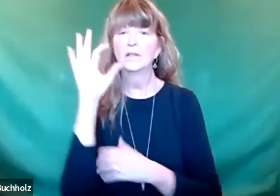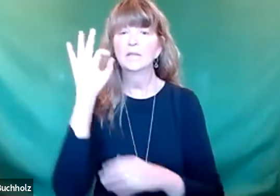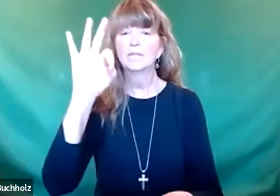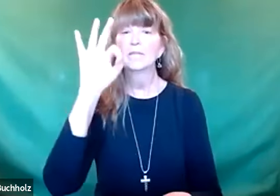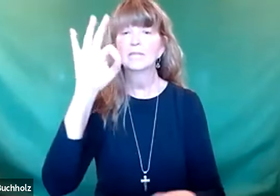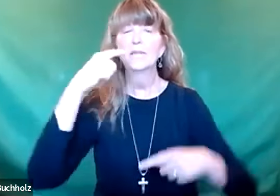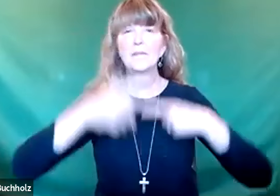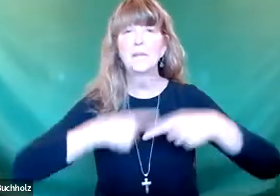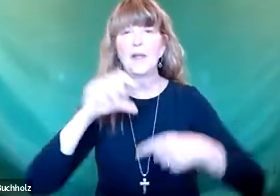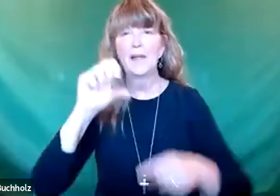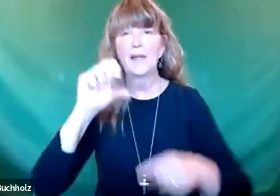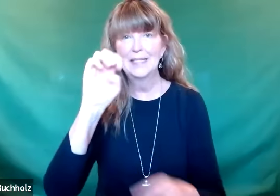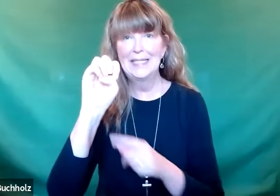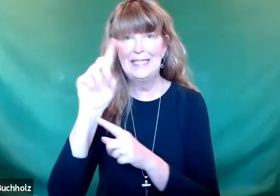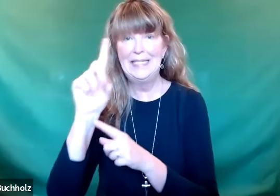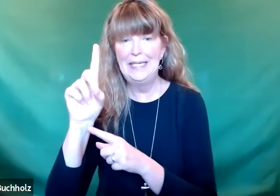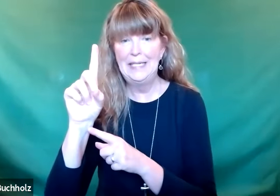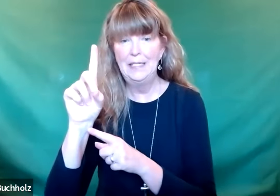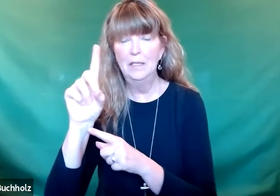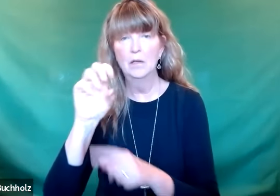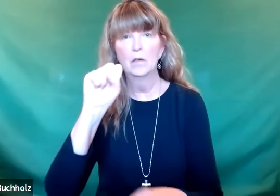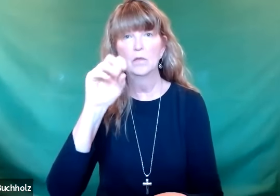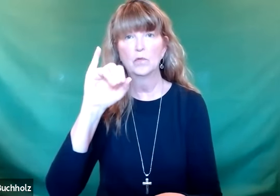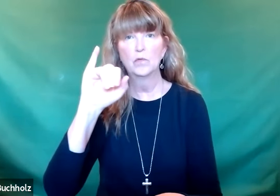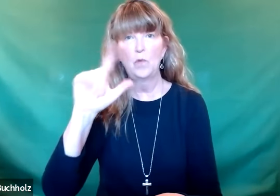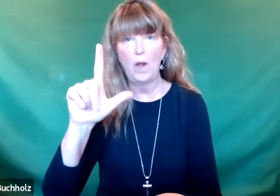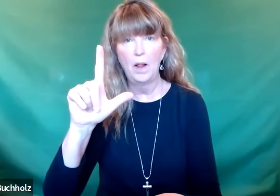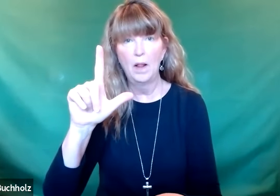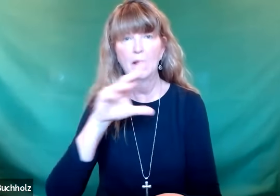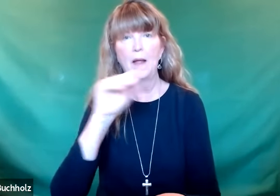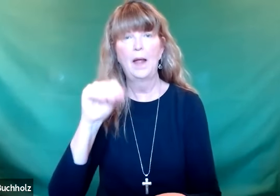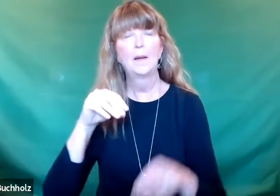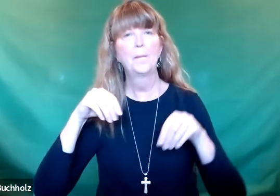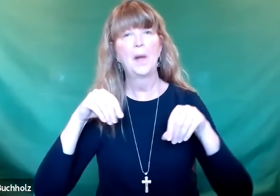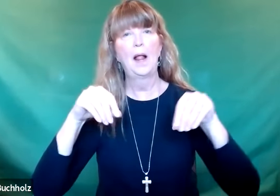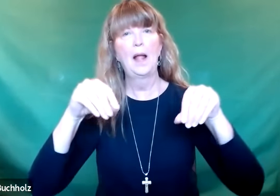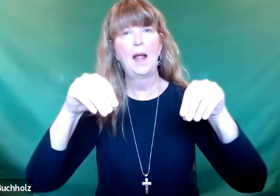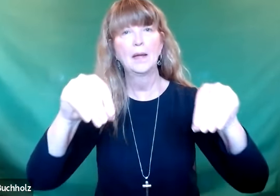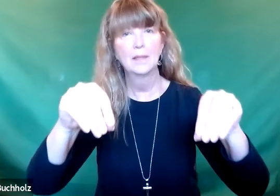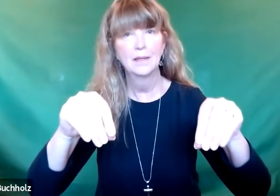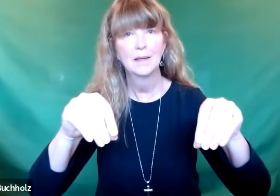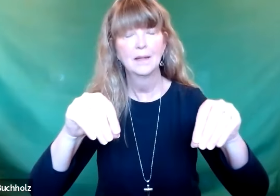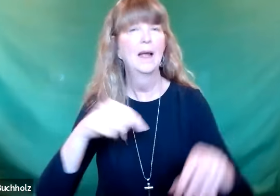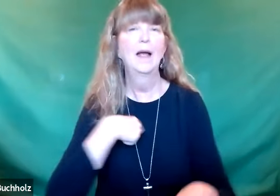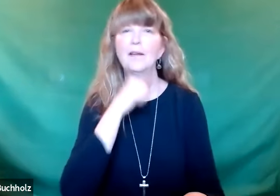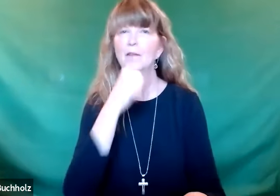So this morning's sermon is about seeds and soil and sowing